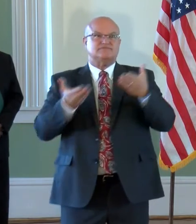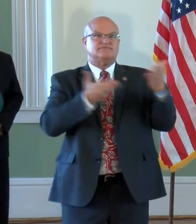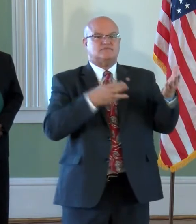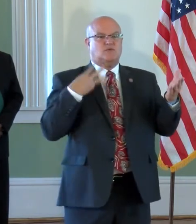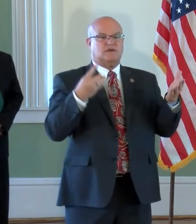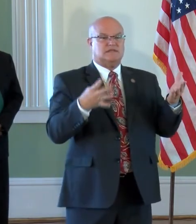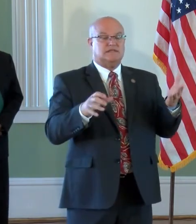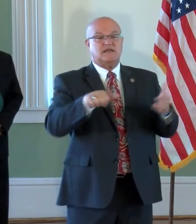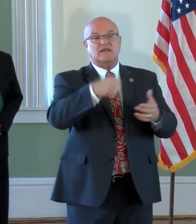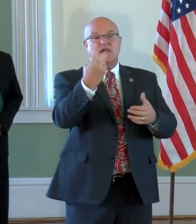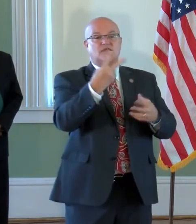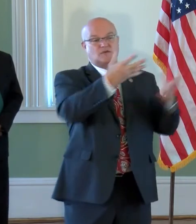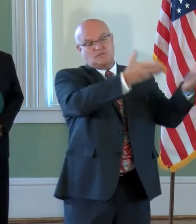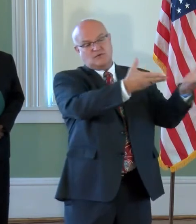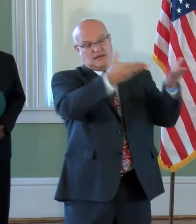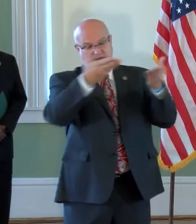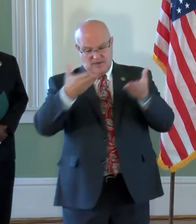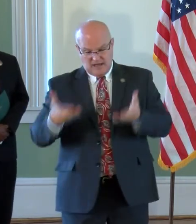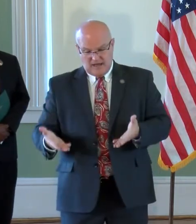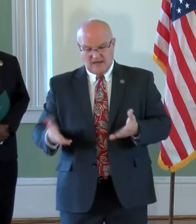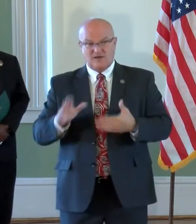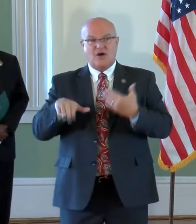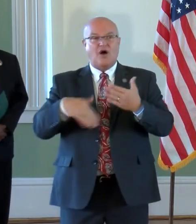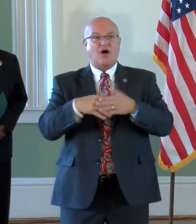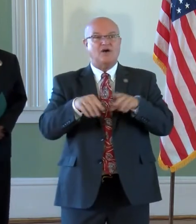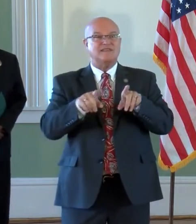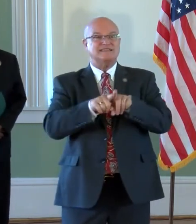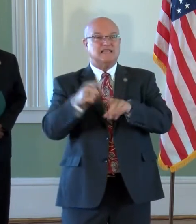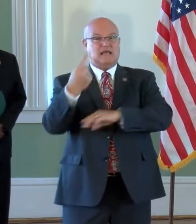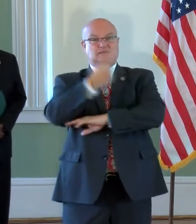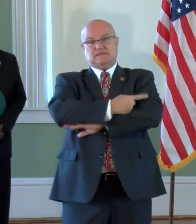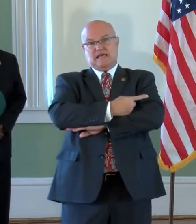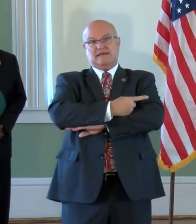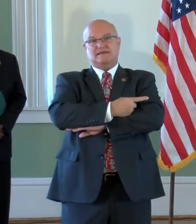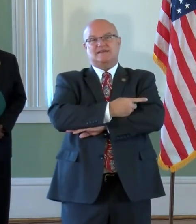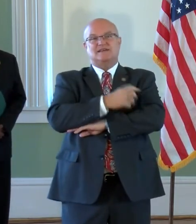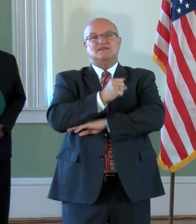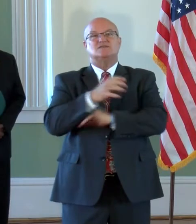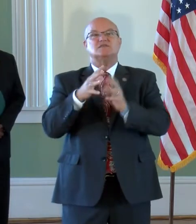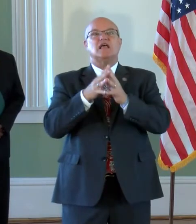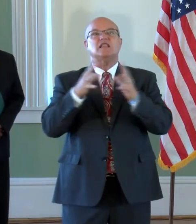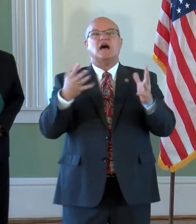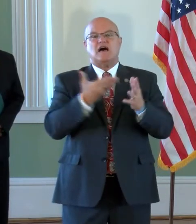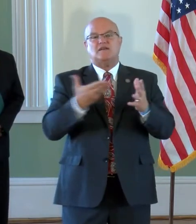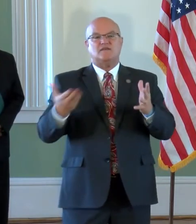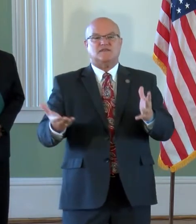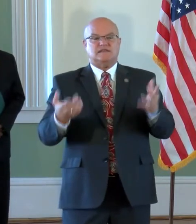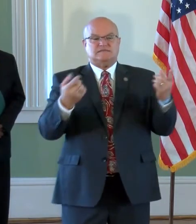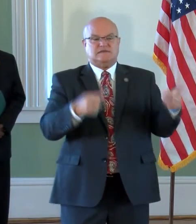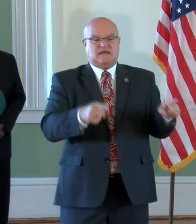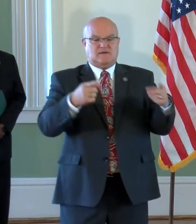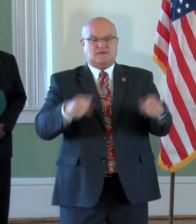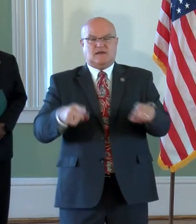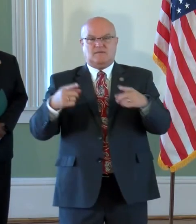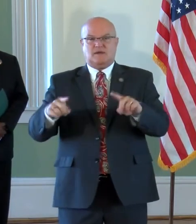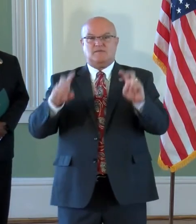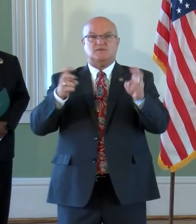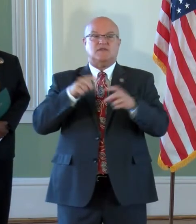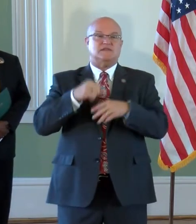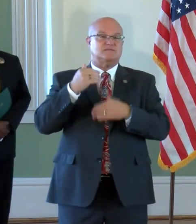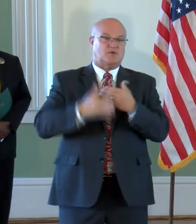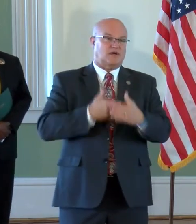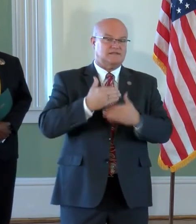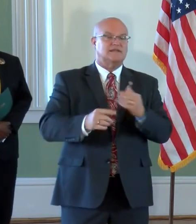bringing new evidence out, probably all in the same day. And so there's a lot of things that we still have to go through in terms of this